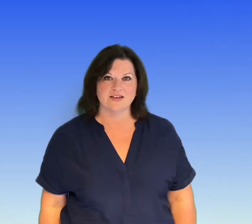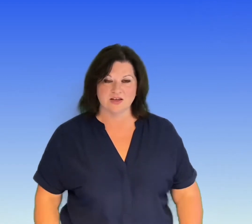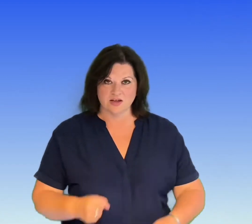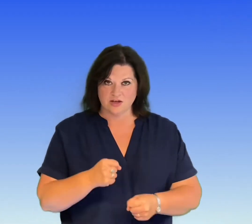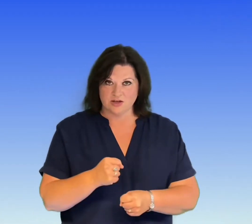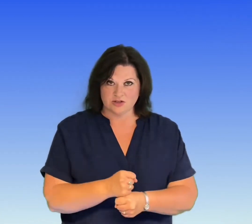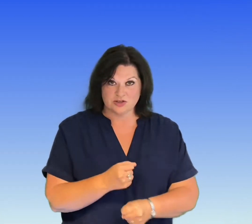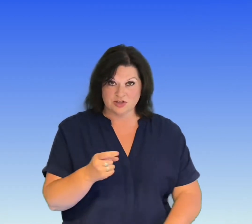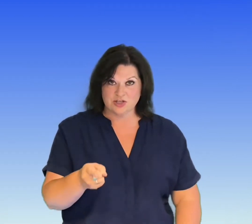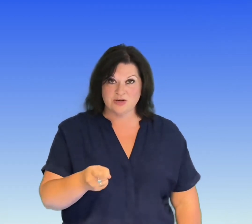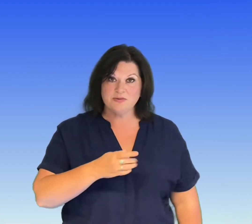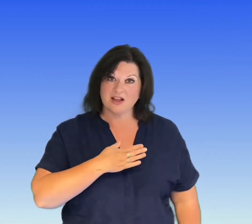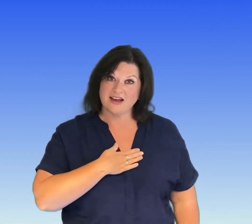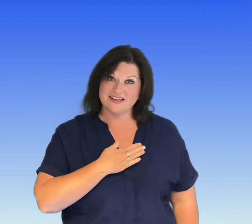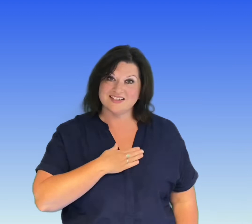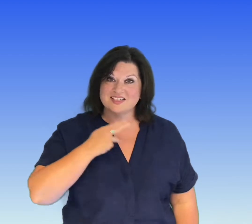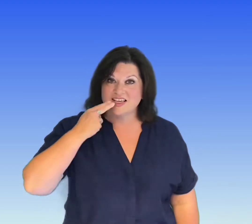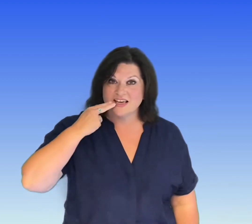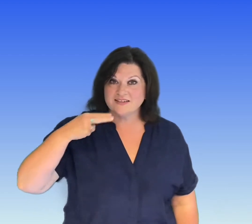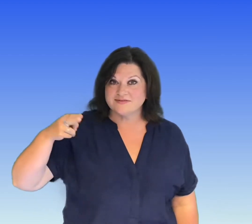Do you like to sing?